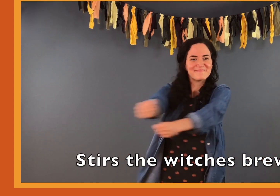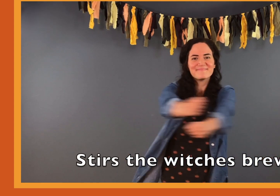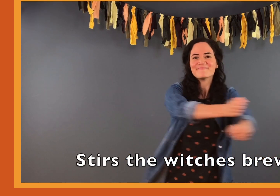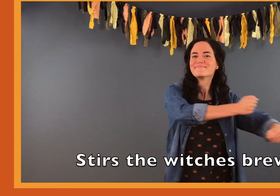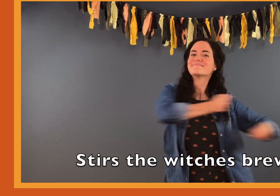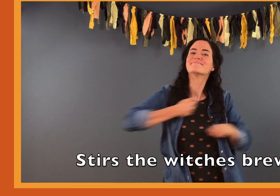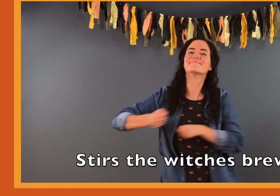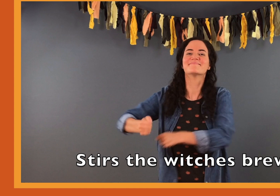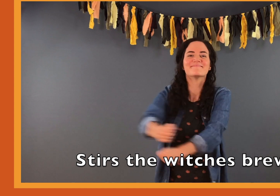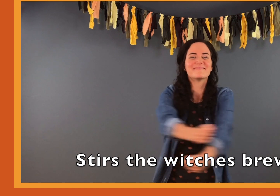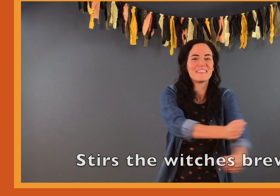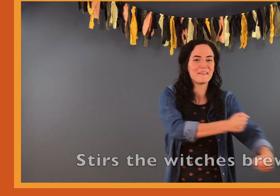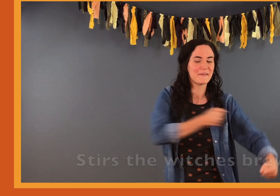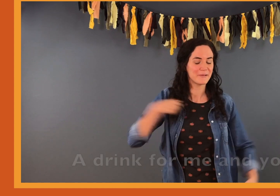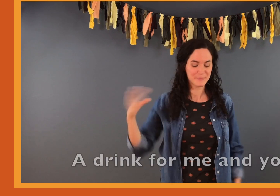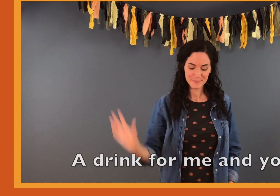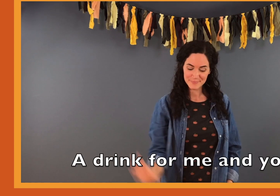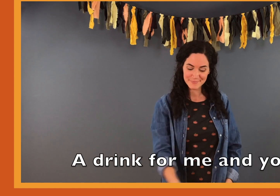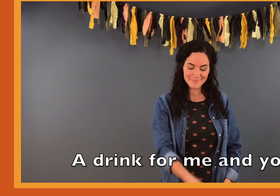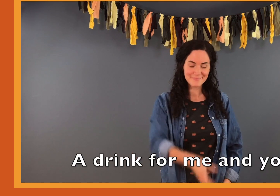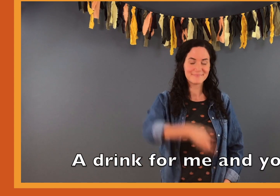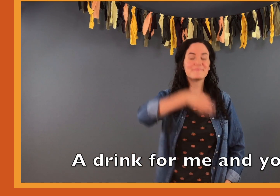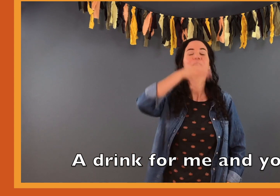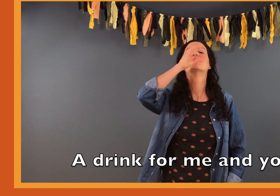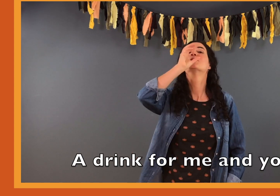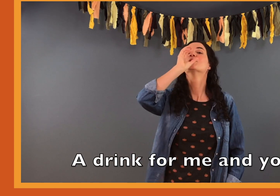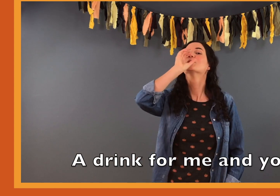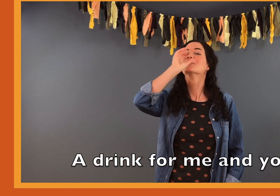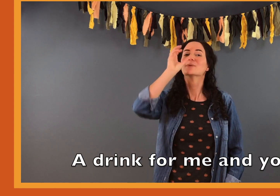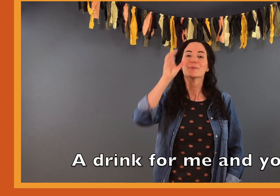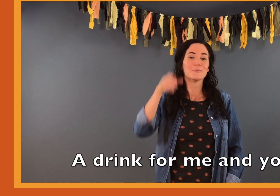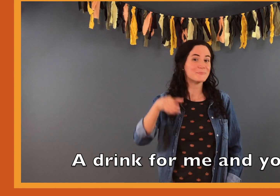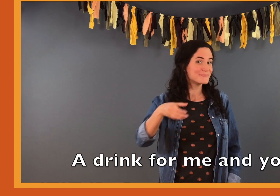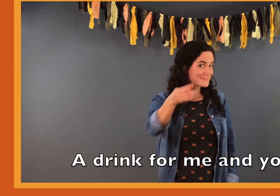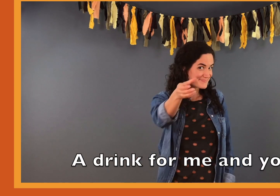A drink for me and you